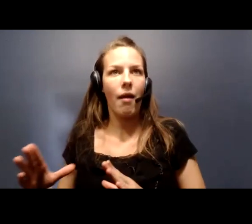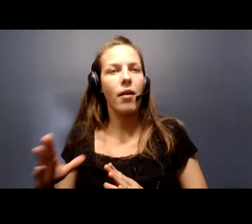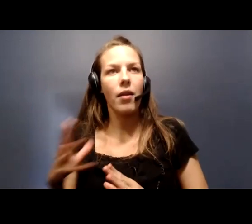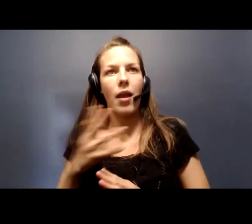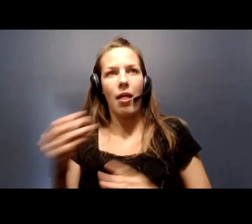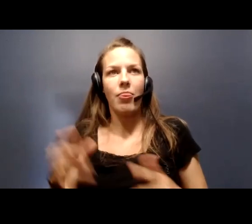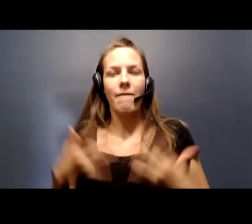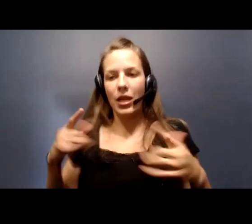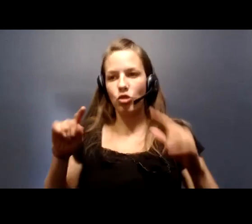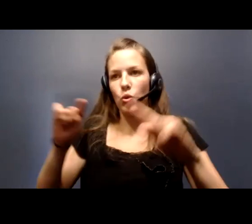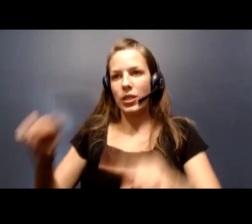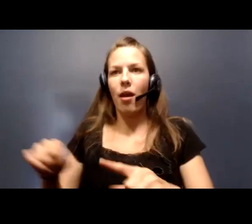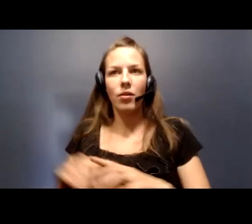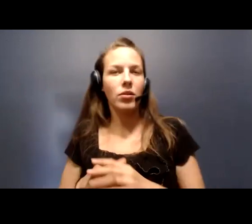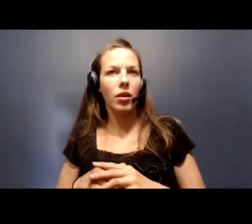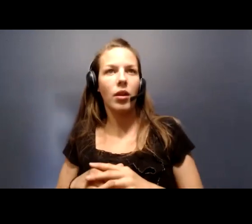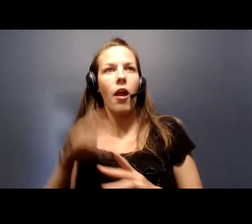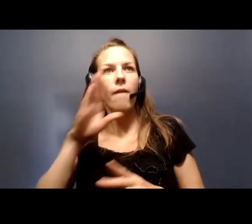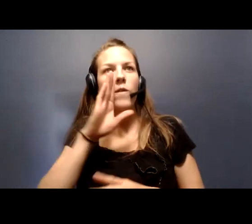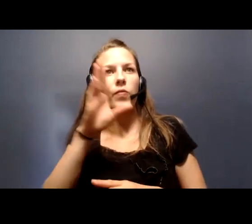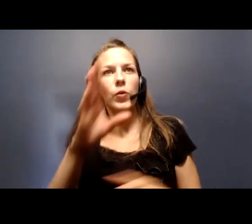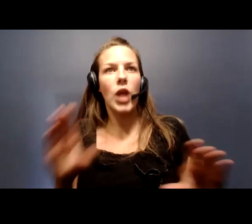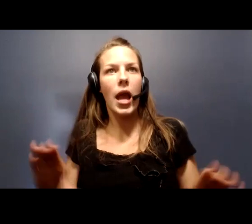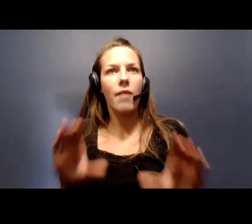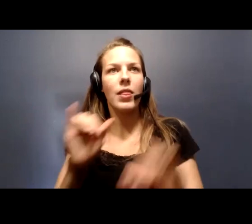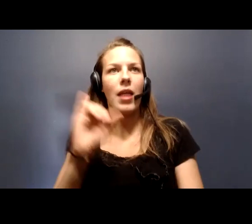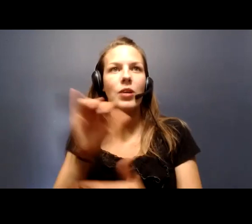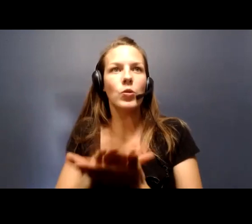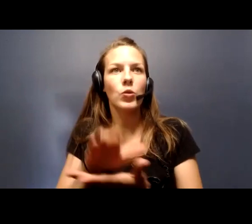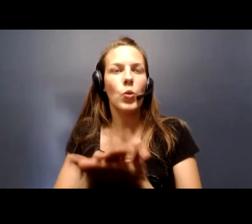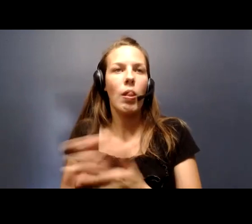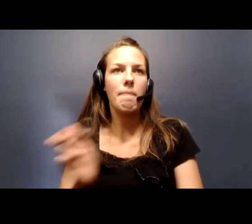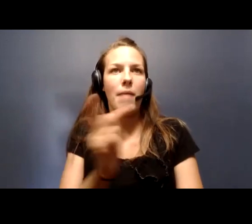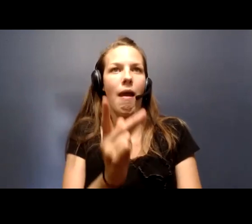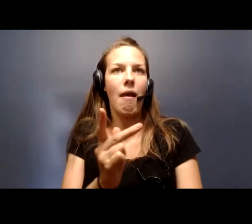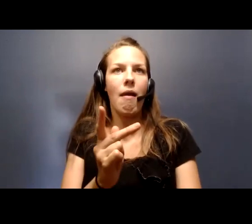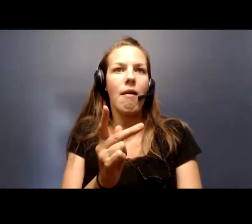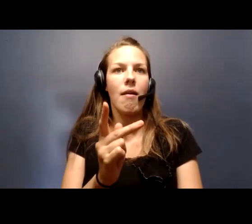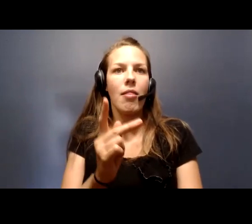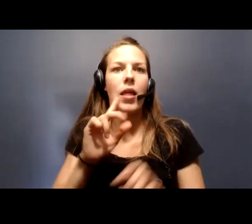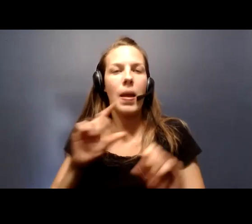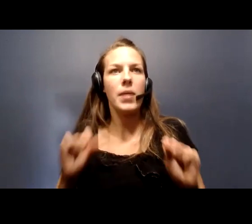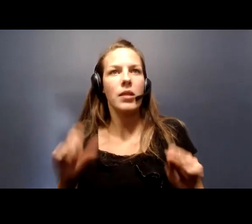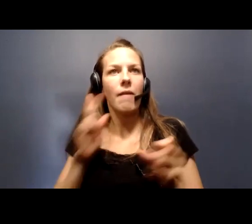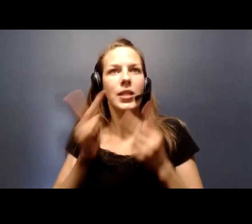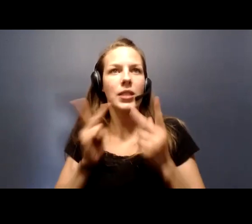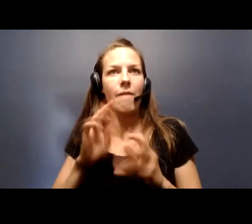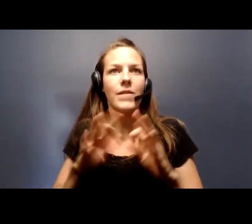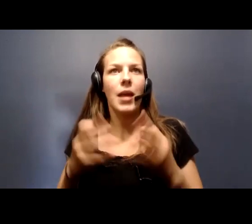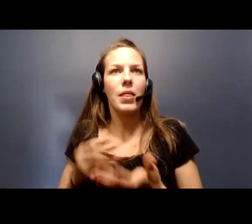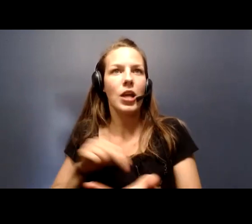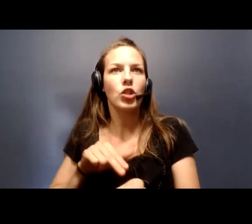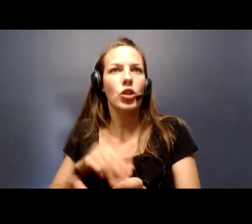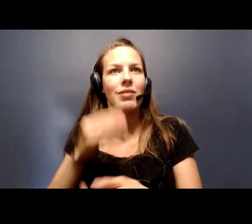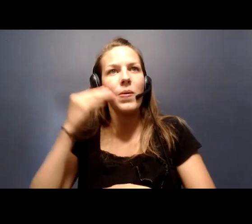events you attend. Future activities such as school resuming and the ability to visit family and nursing homes